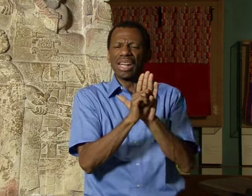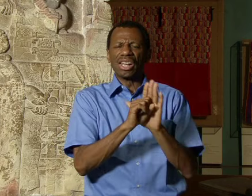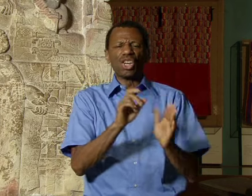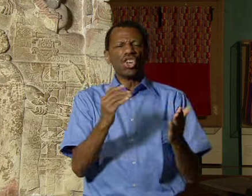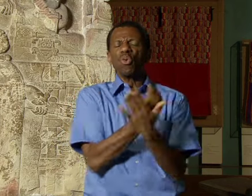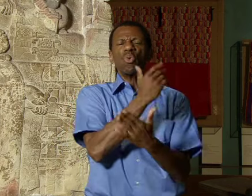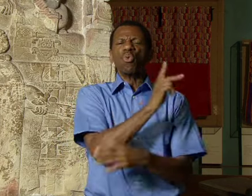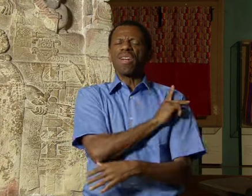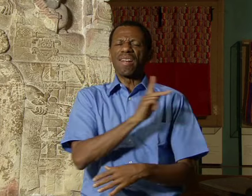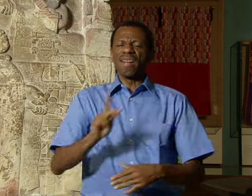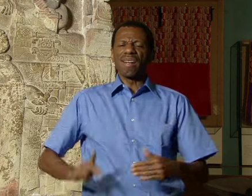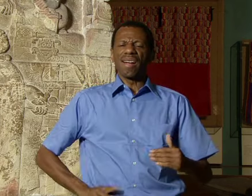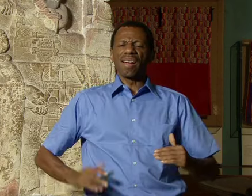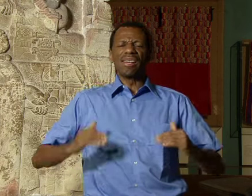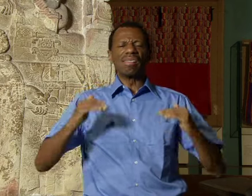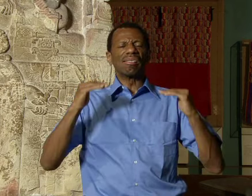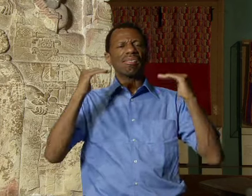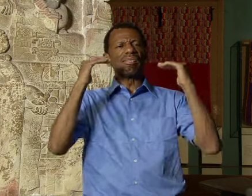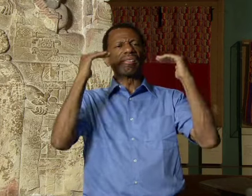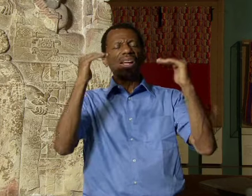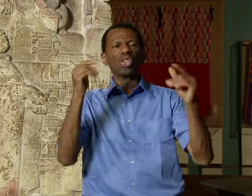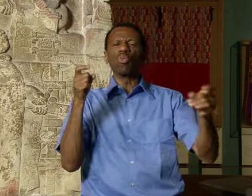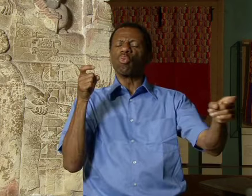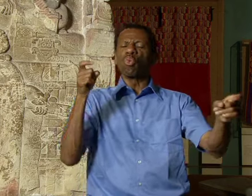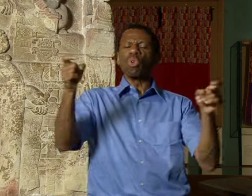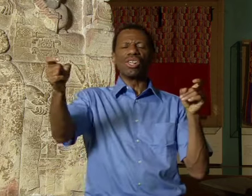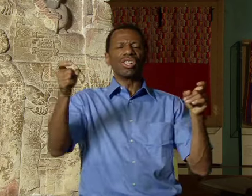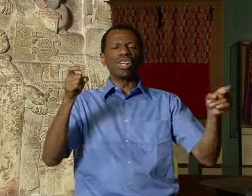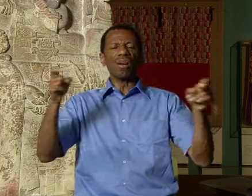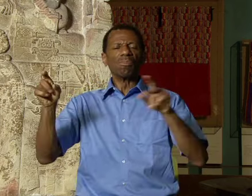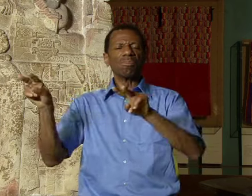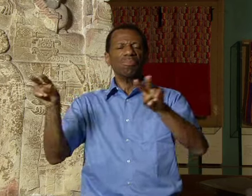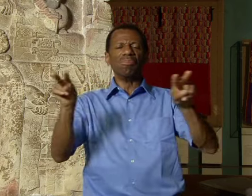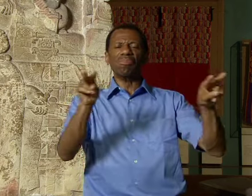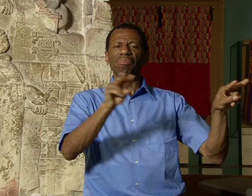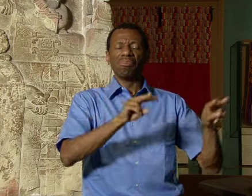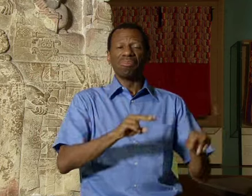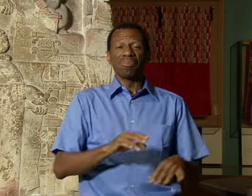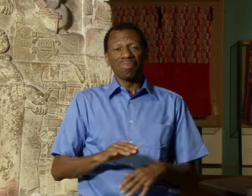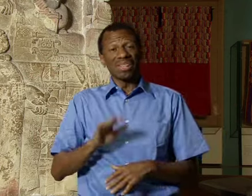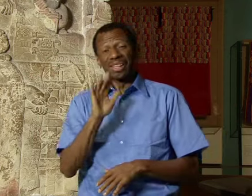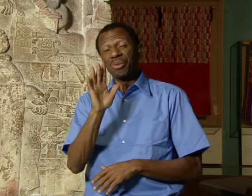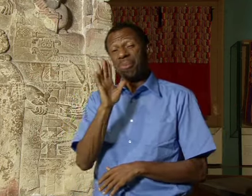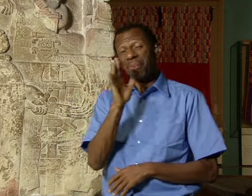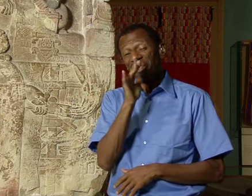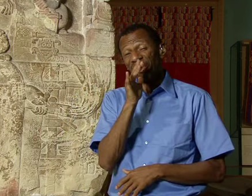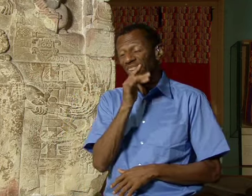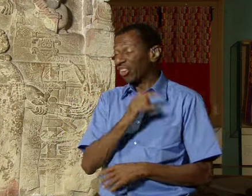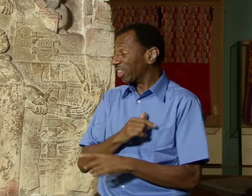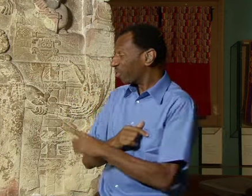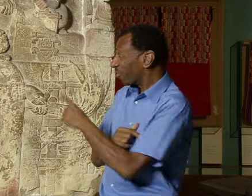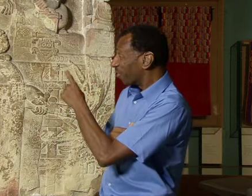scaffold, partially covered by a cloth bearing footprints, symbolizing the new king's ascent to rulership.